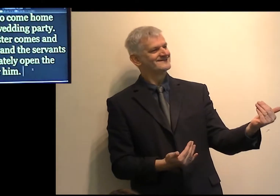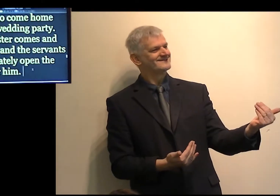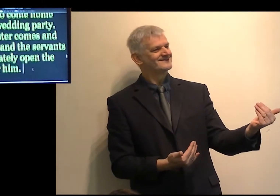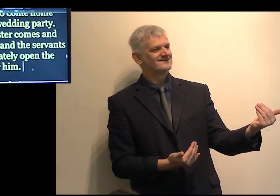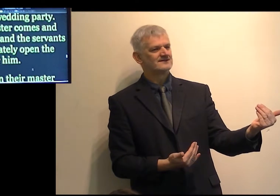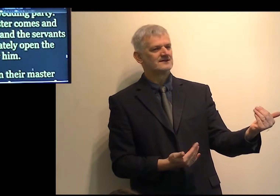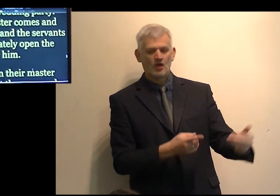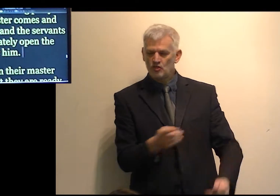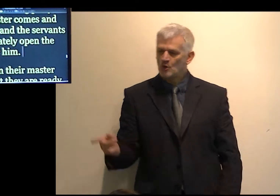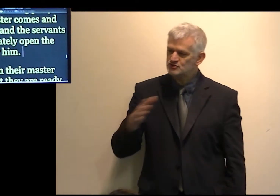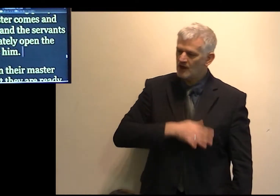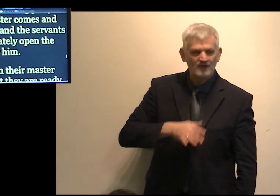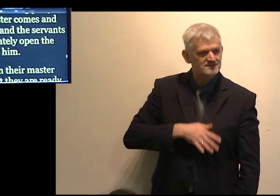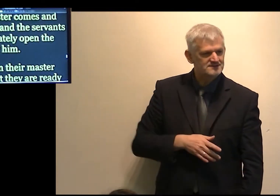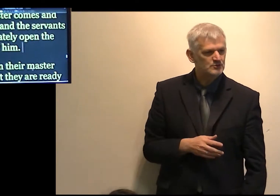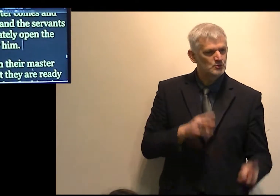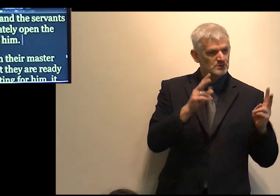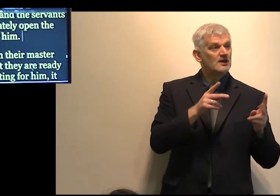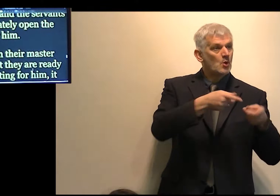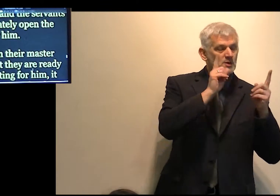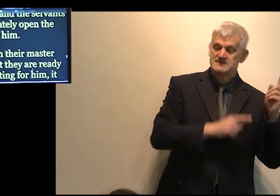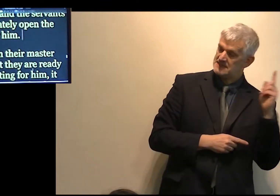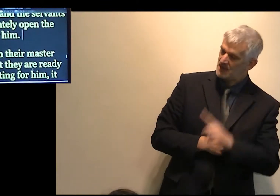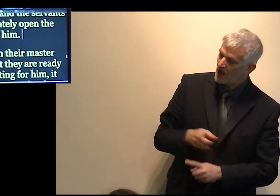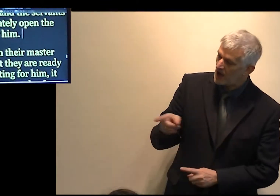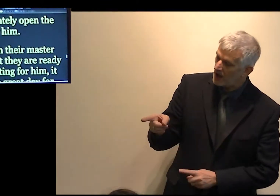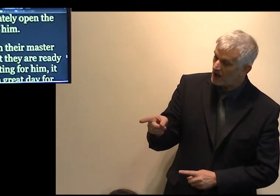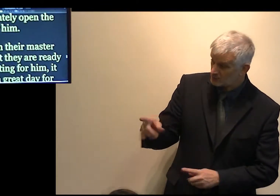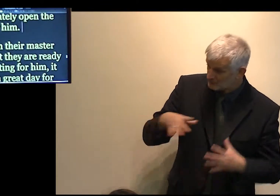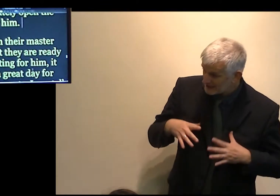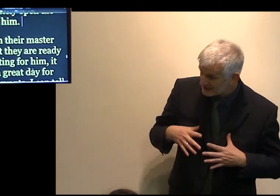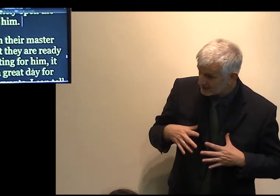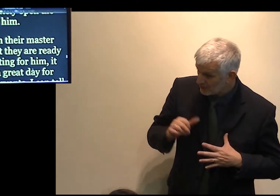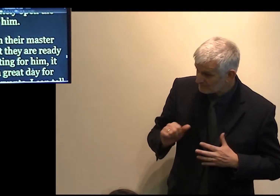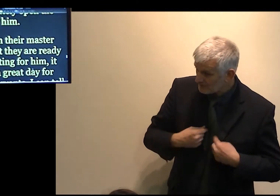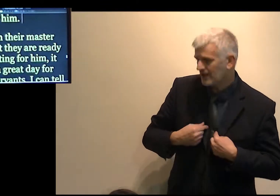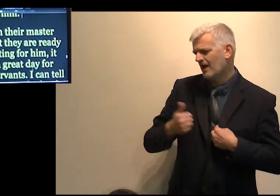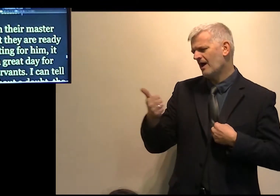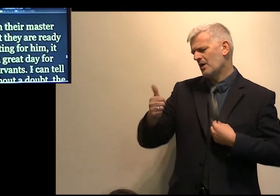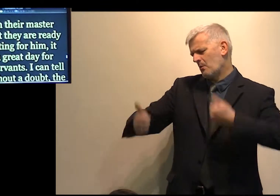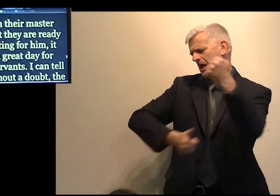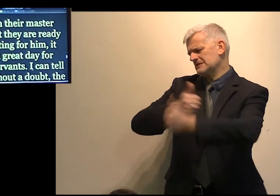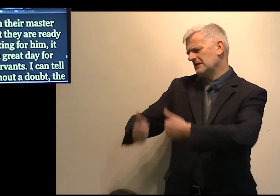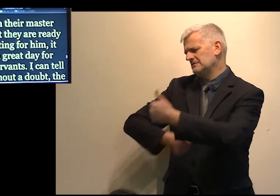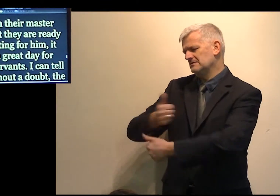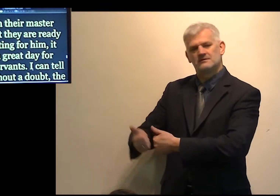whom the Lord, when he cometh, shall find watching. Verily I say unto you,